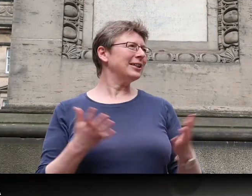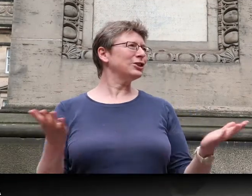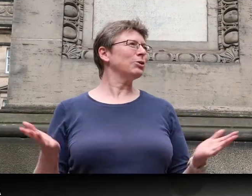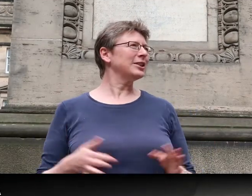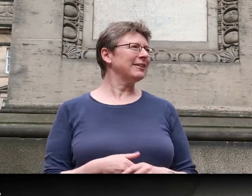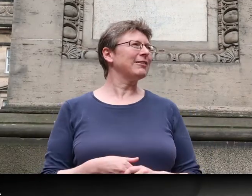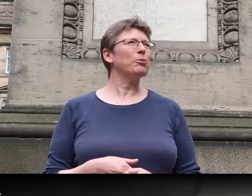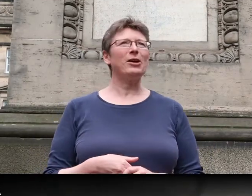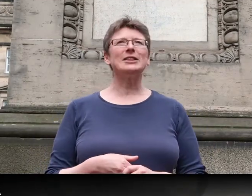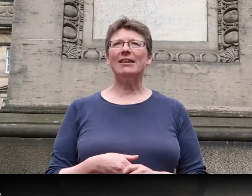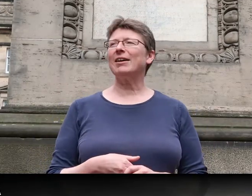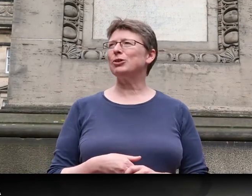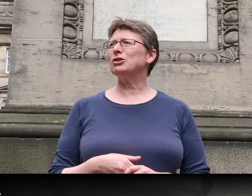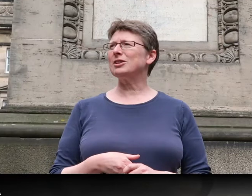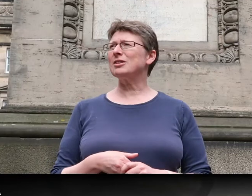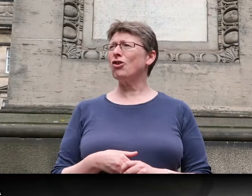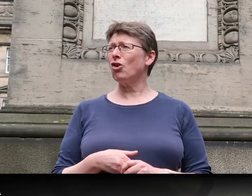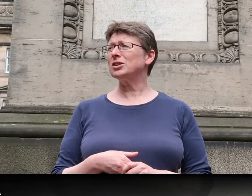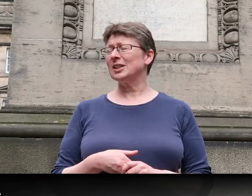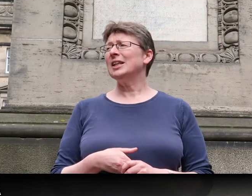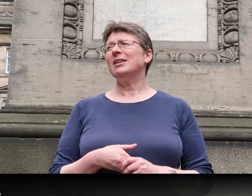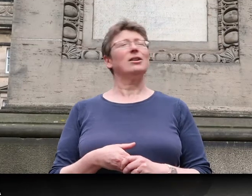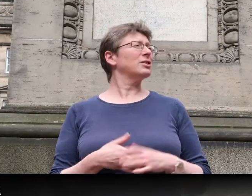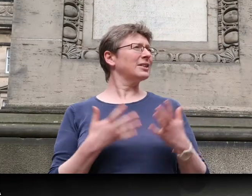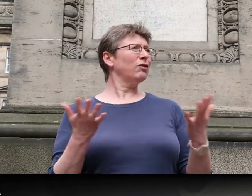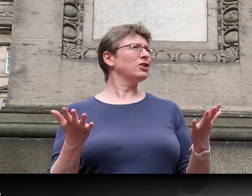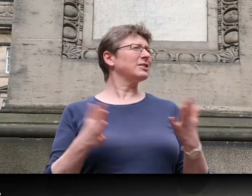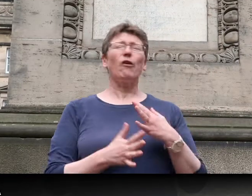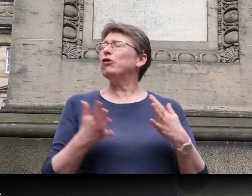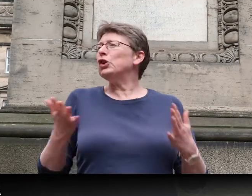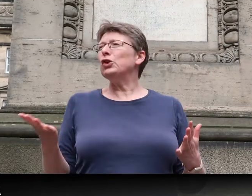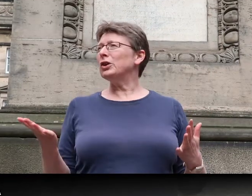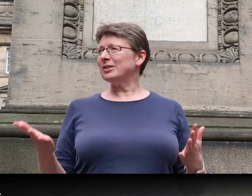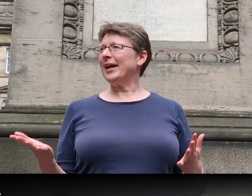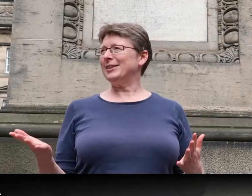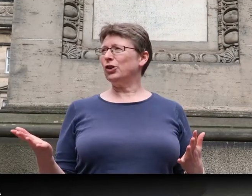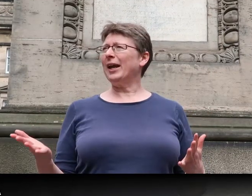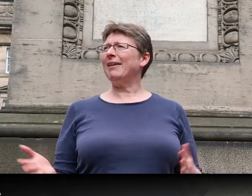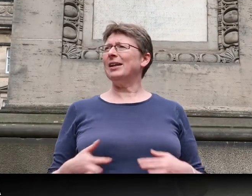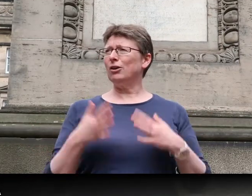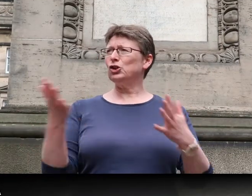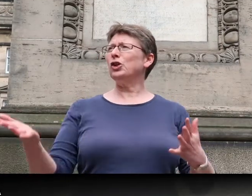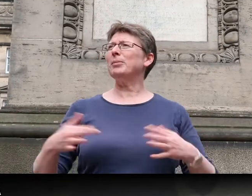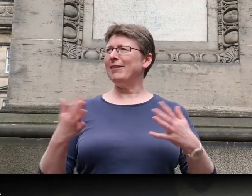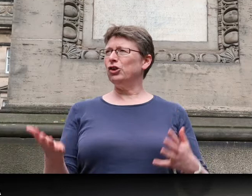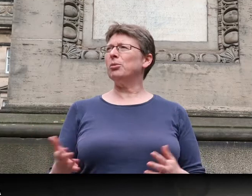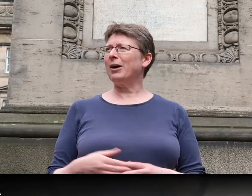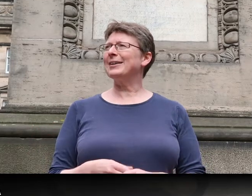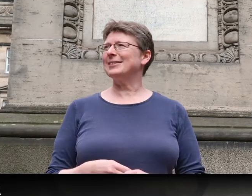guys just want to learn a little bit of sign language so I just thought that I'll just give you just a few signs, okay, and then I'll show you them and then you can practice